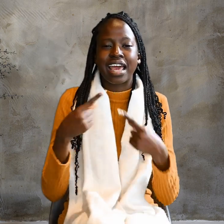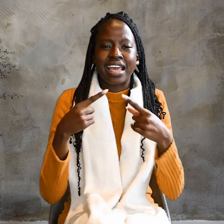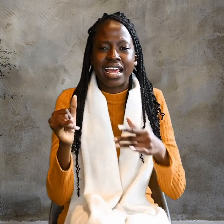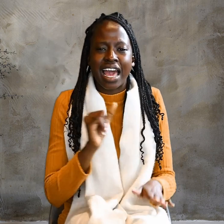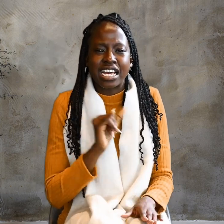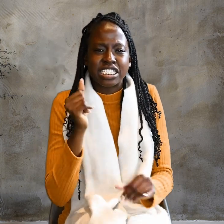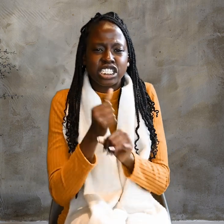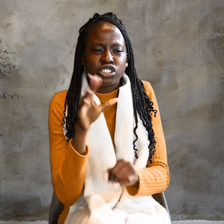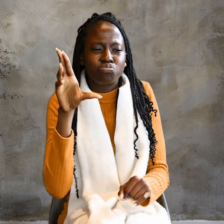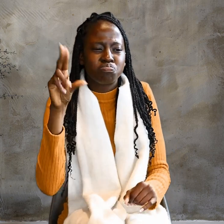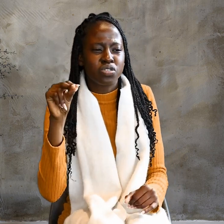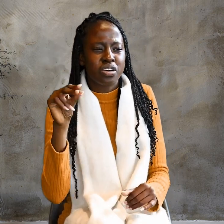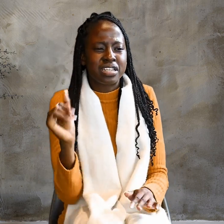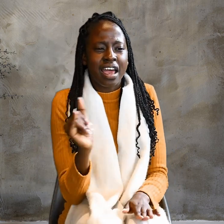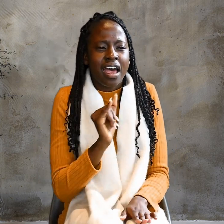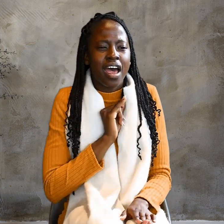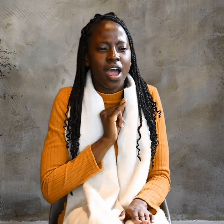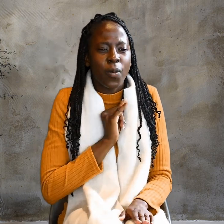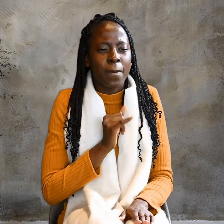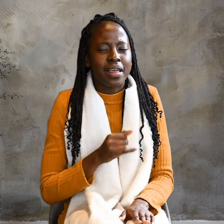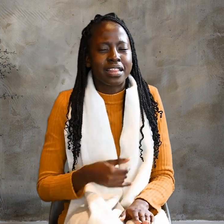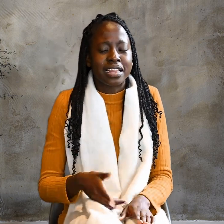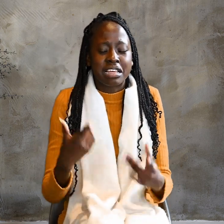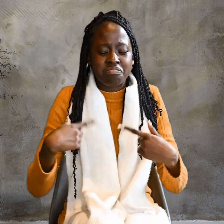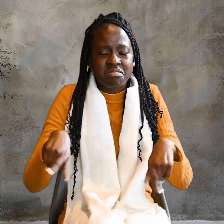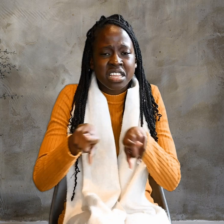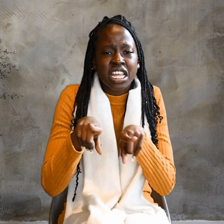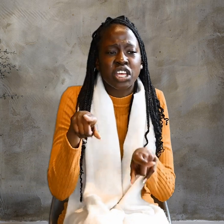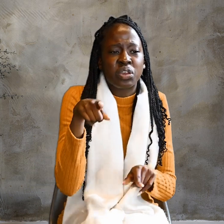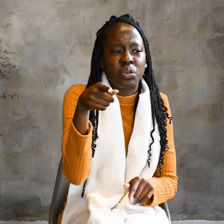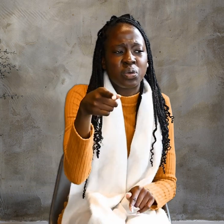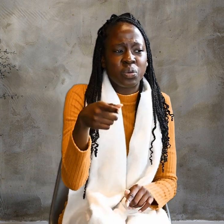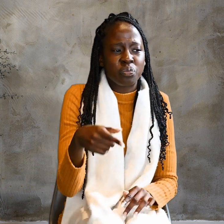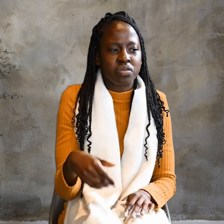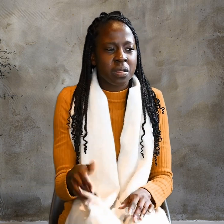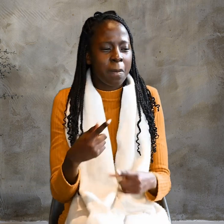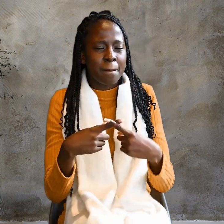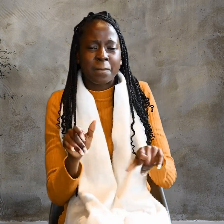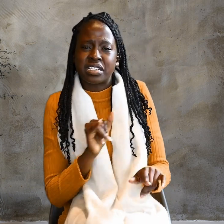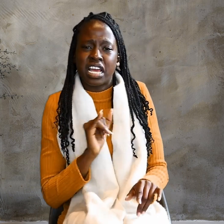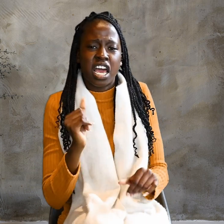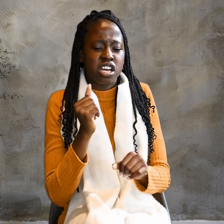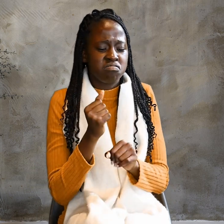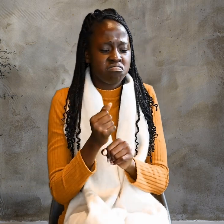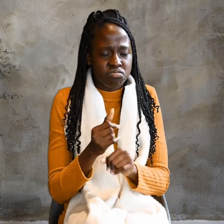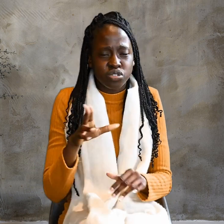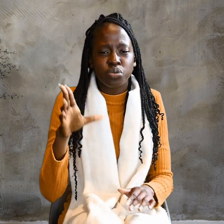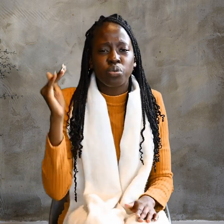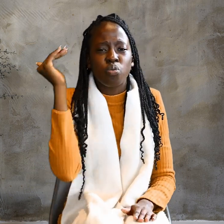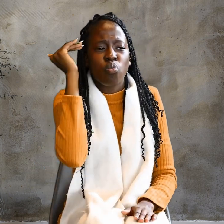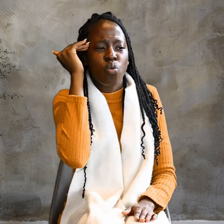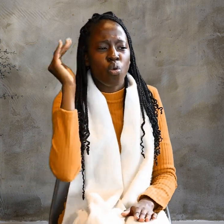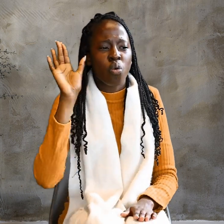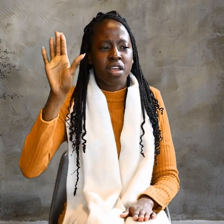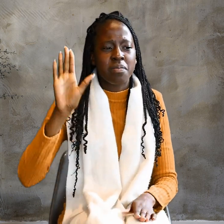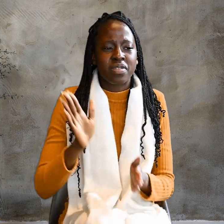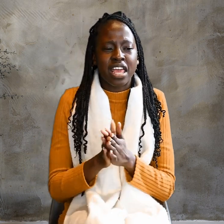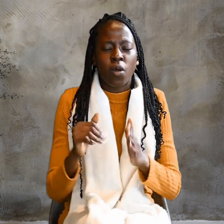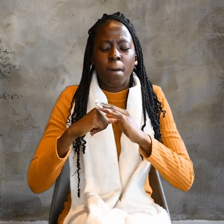I did not, I would be a liar, Like you. But I do know him, And obey his word.